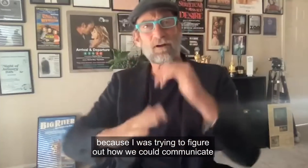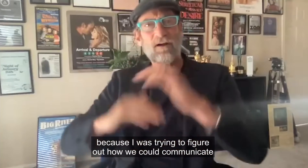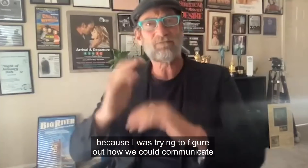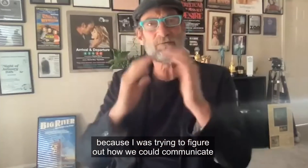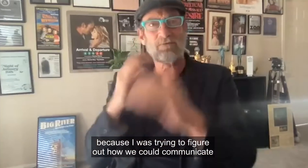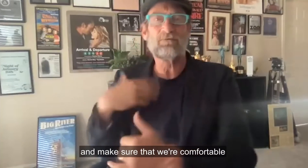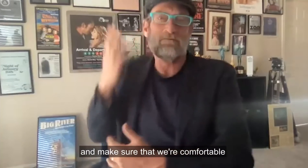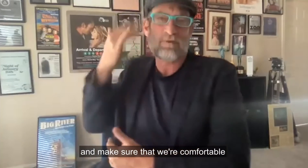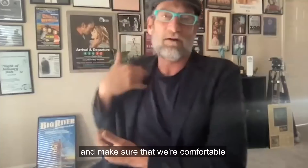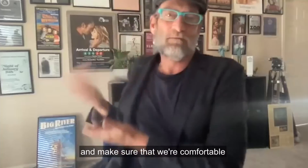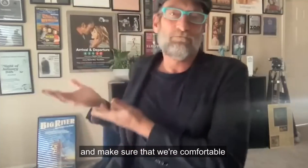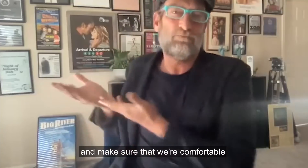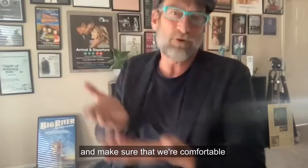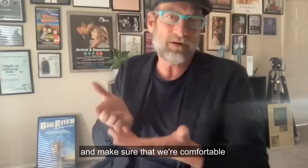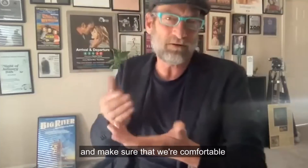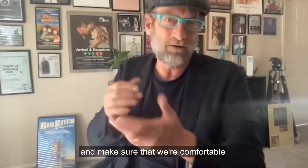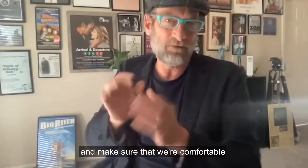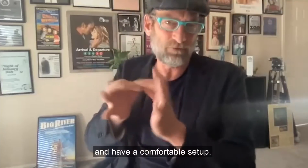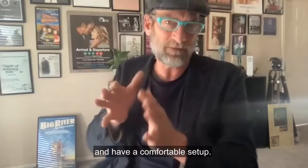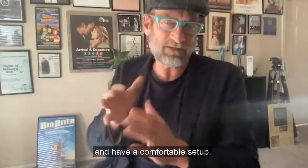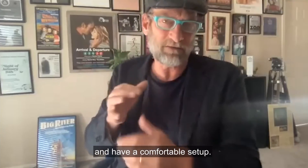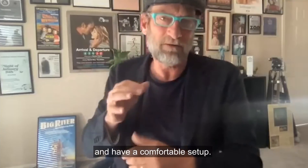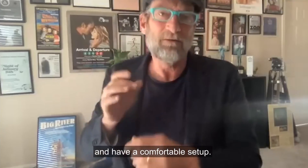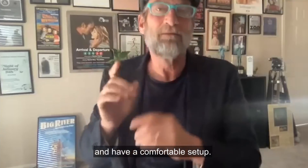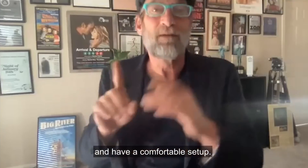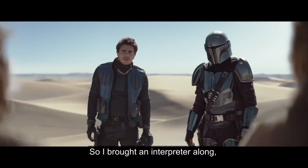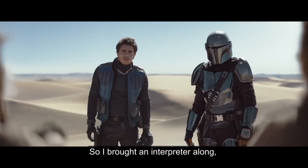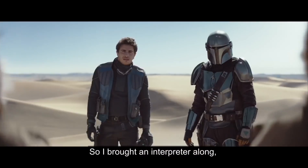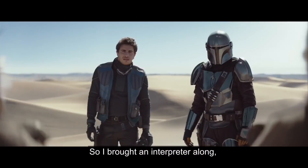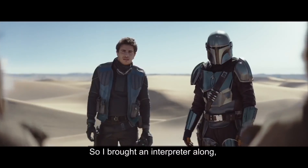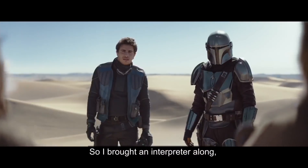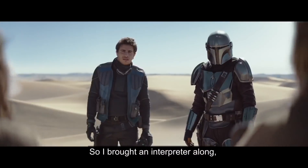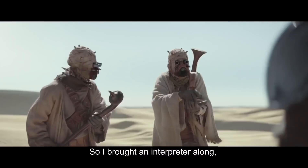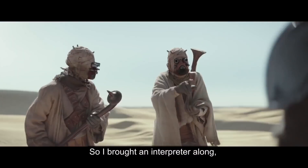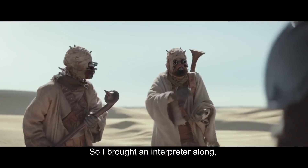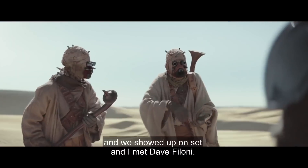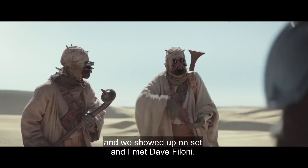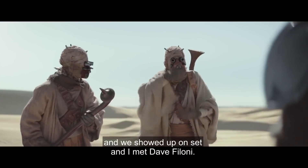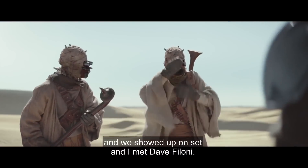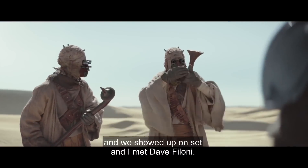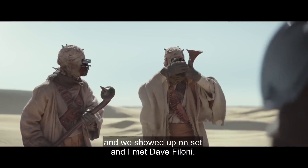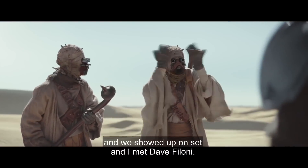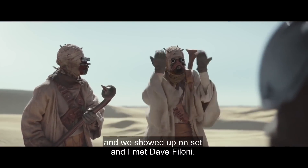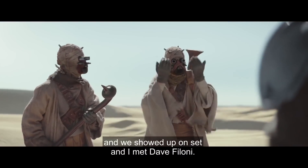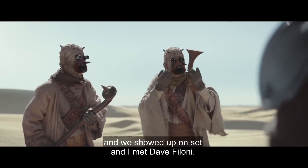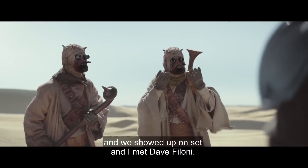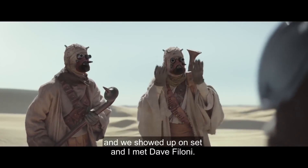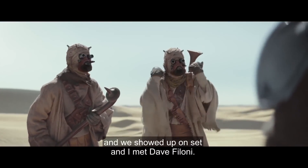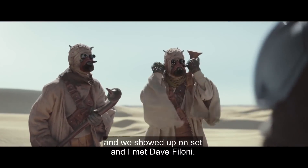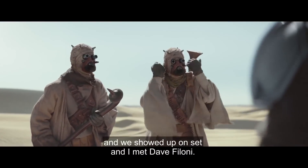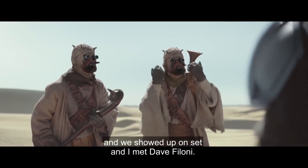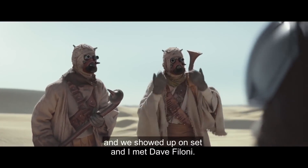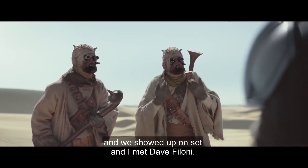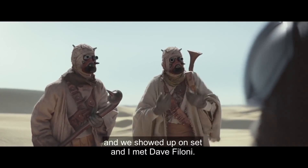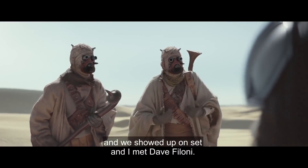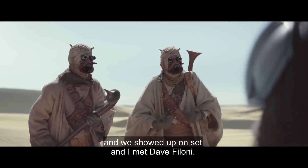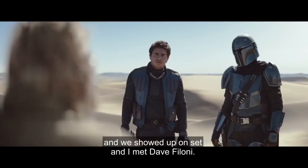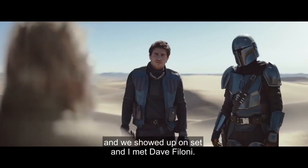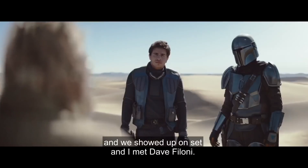communicate and make sure that we're comfortable and have a comfortable setup. So I brought an interpreter along. We showed up on set and I met Dave Finloni.